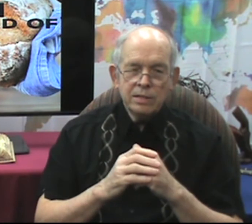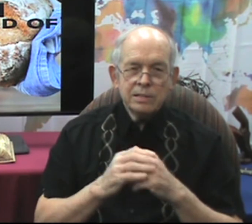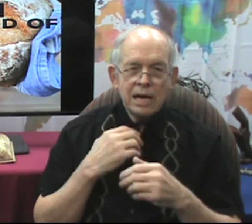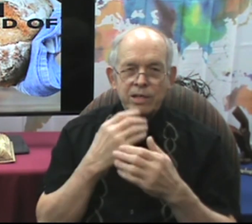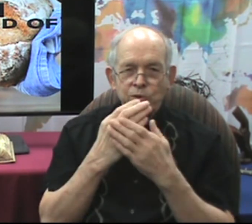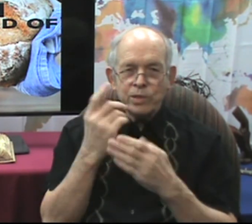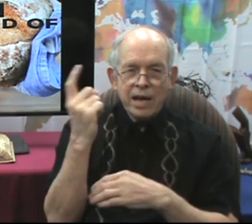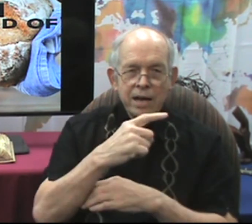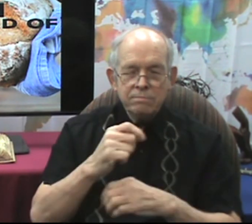Have a good day.